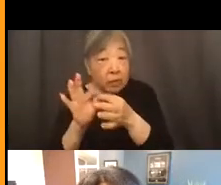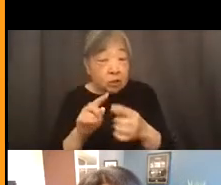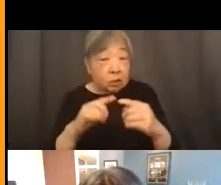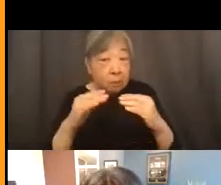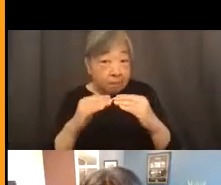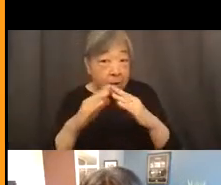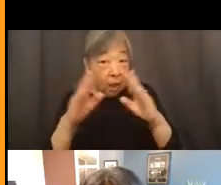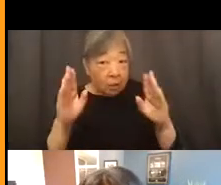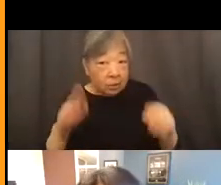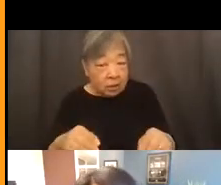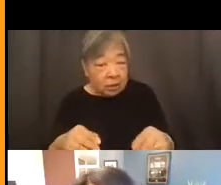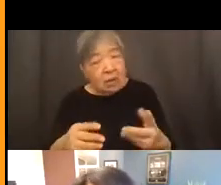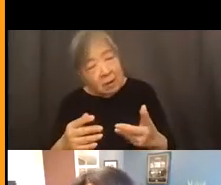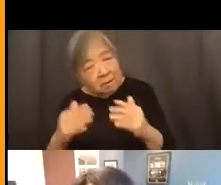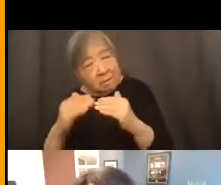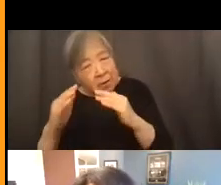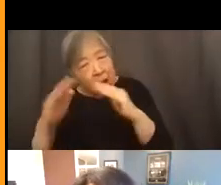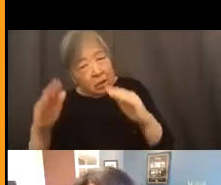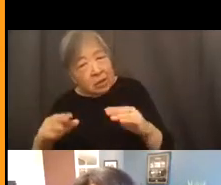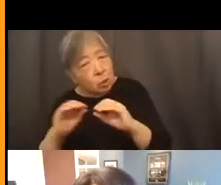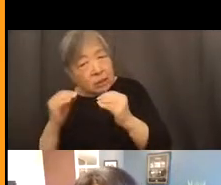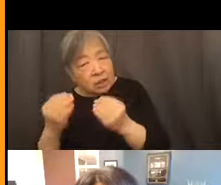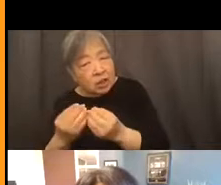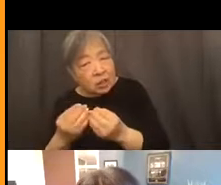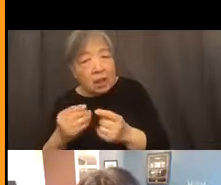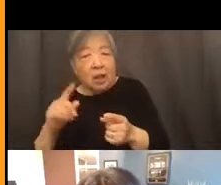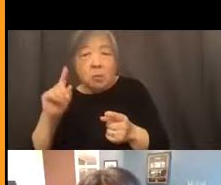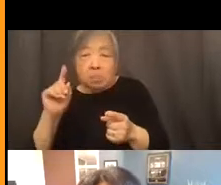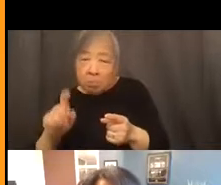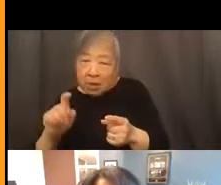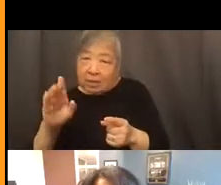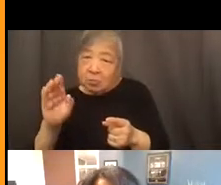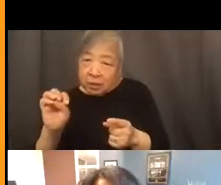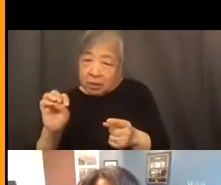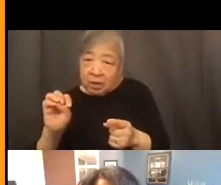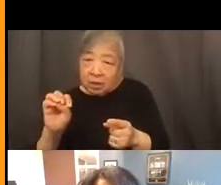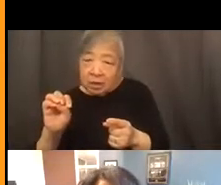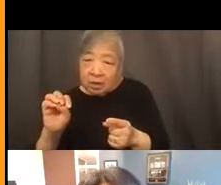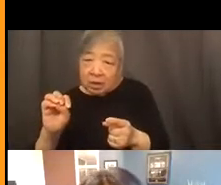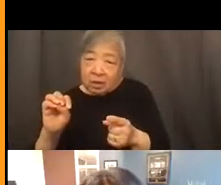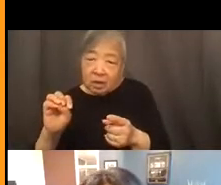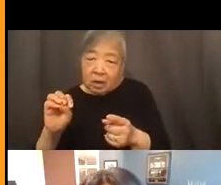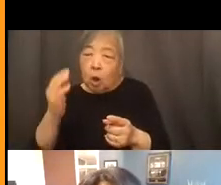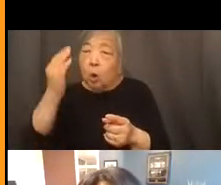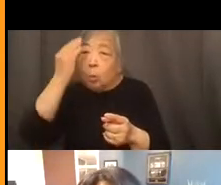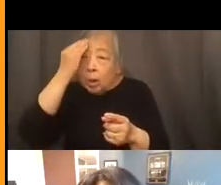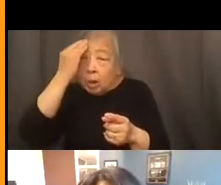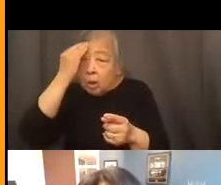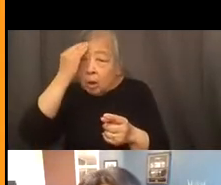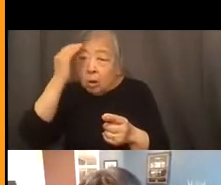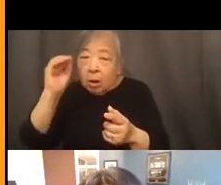fair housing organizations have to be particularly aware of